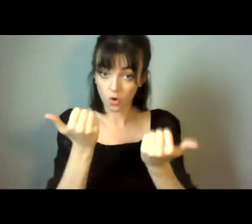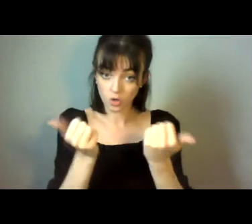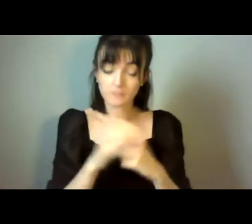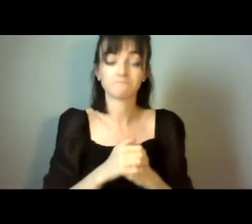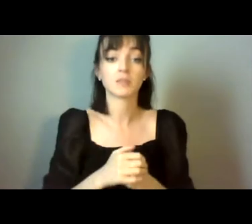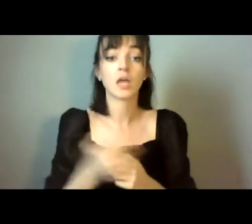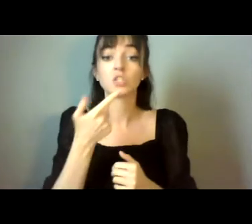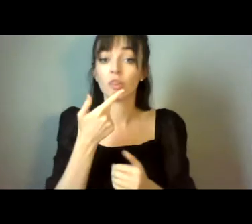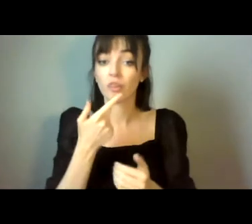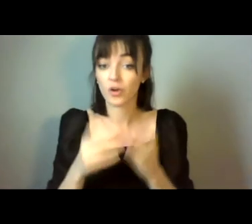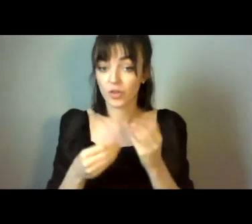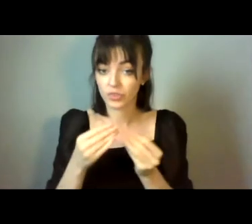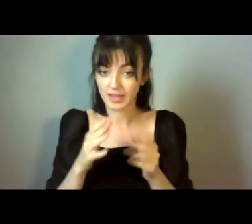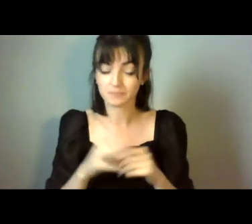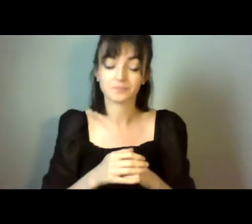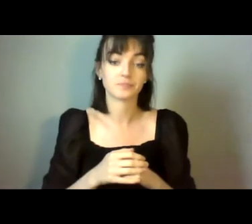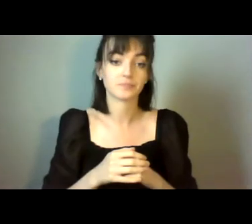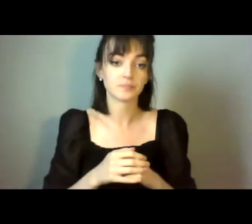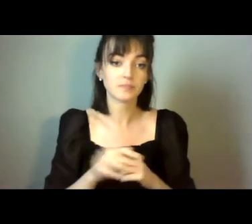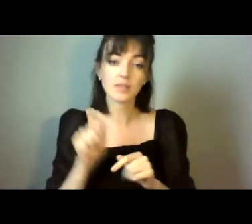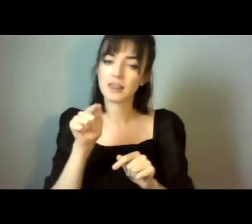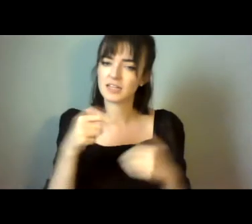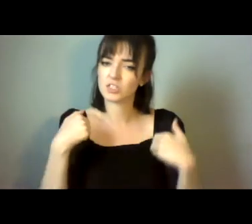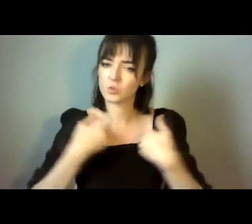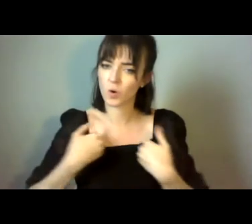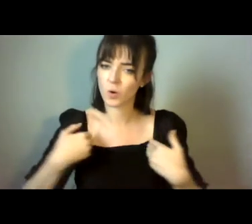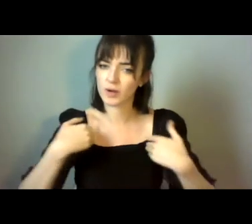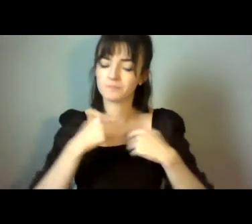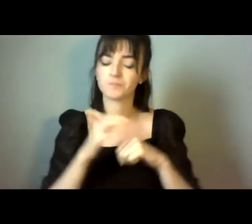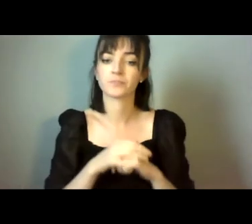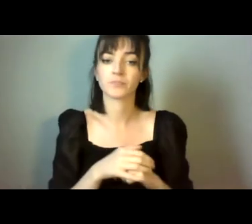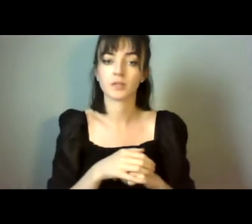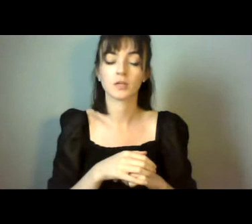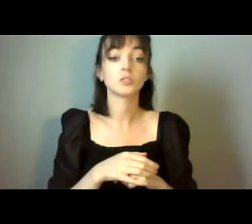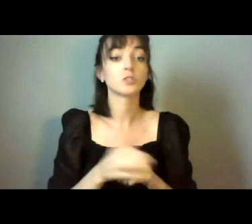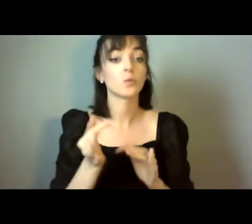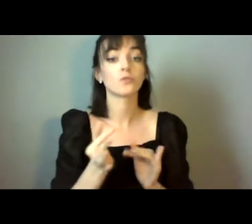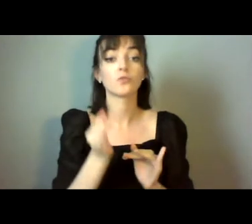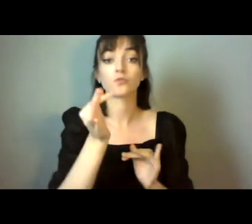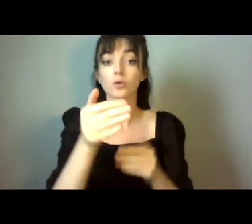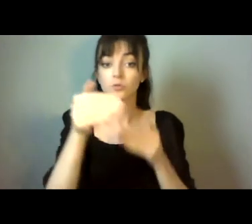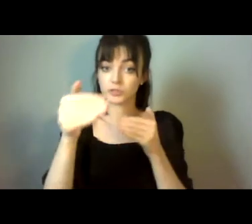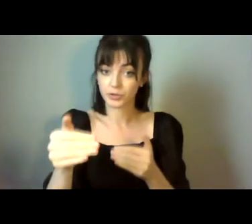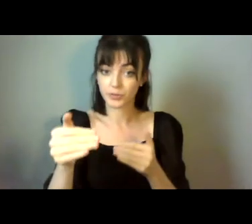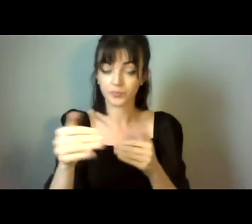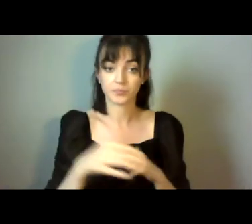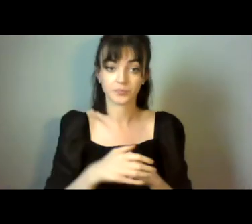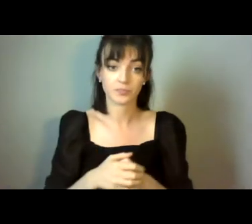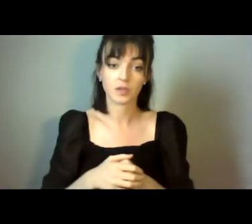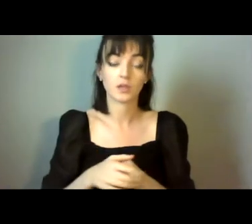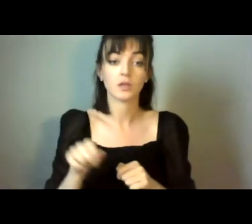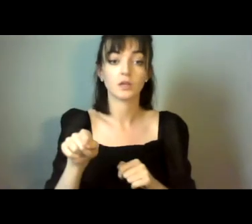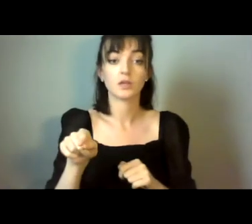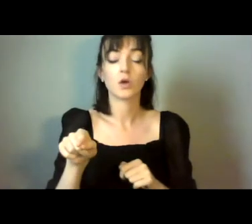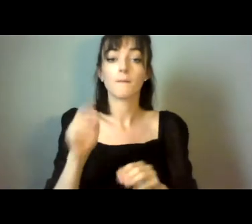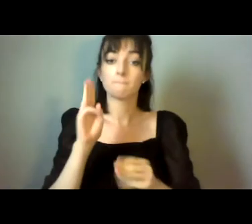the and this is a slight concern that as I see it going forward, the main driver of how our members will engage